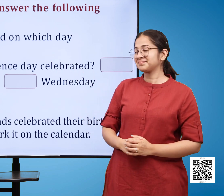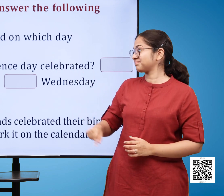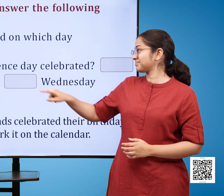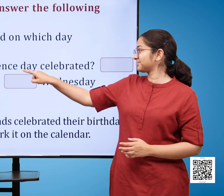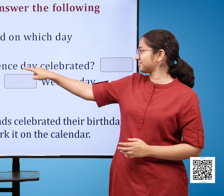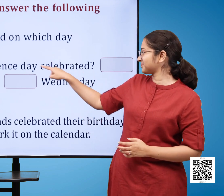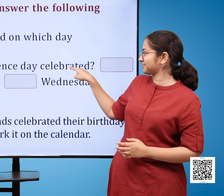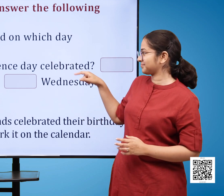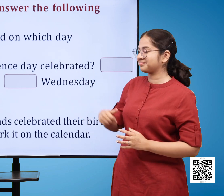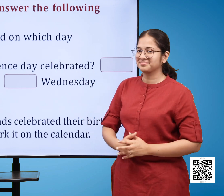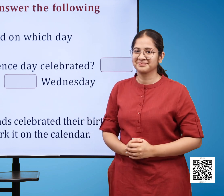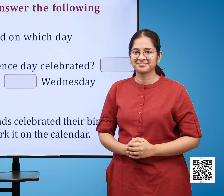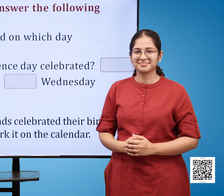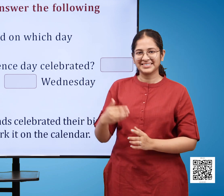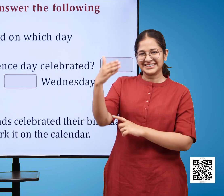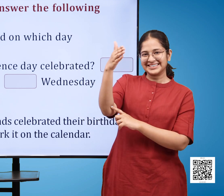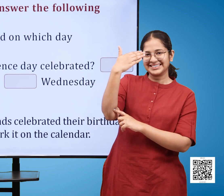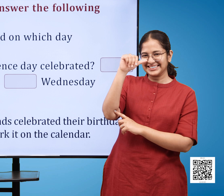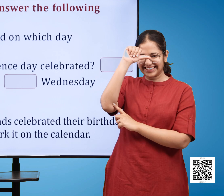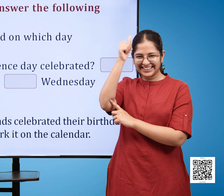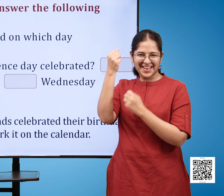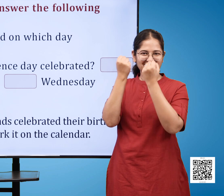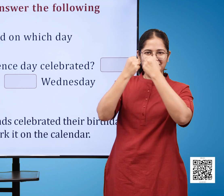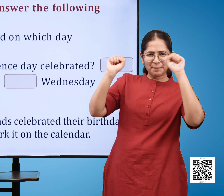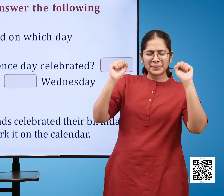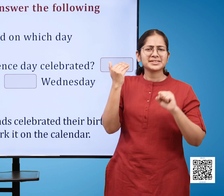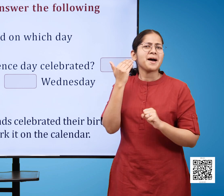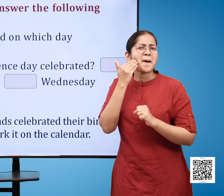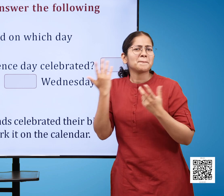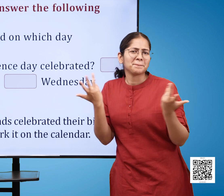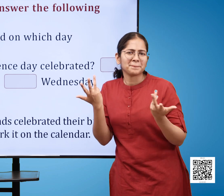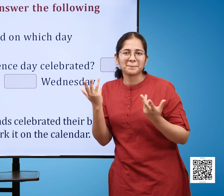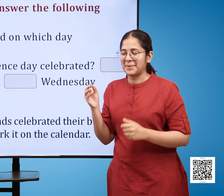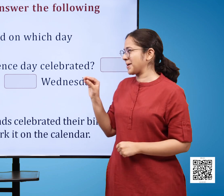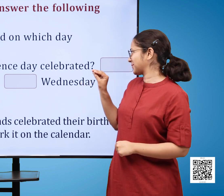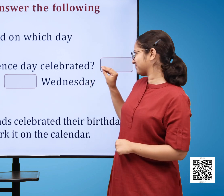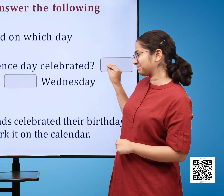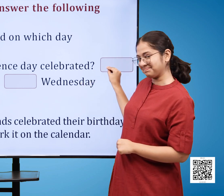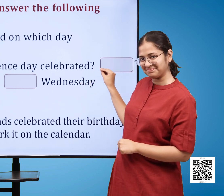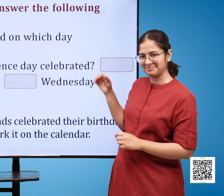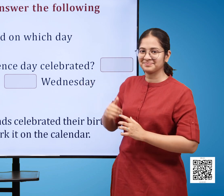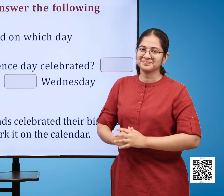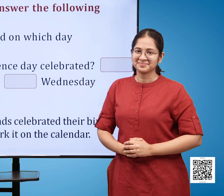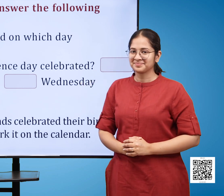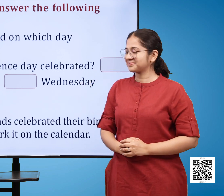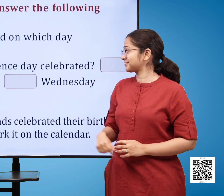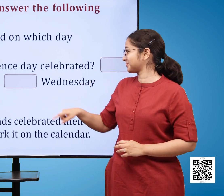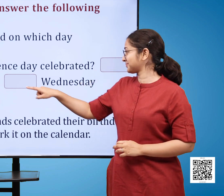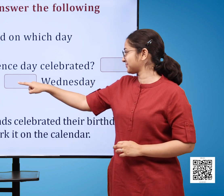b when is the independence day celebrated blank c